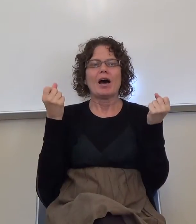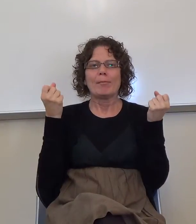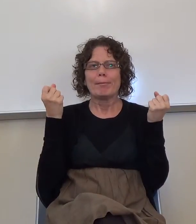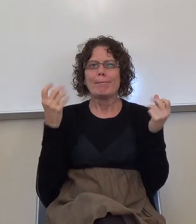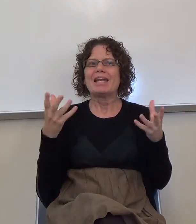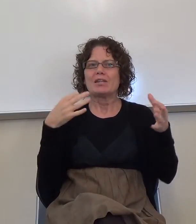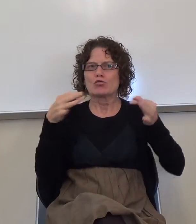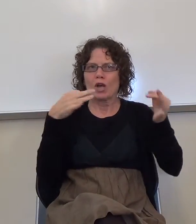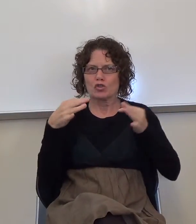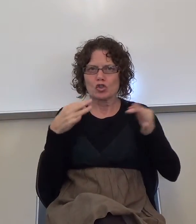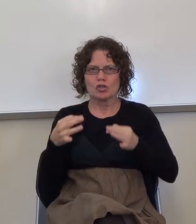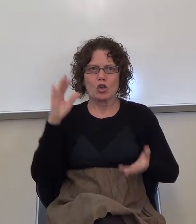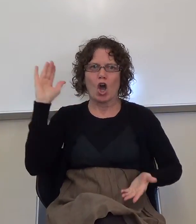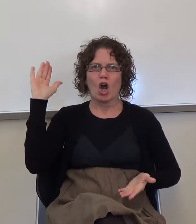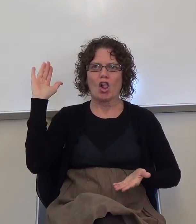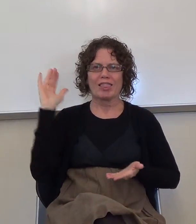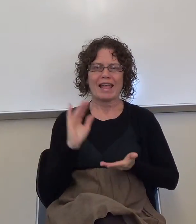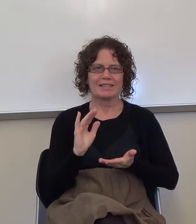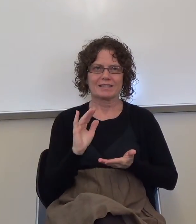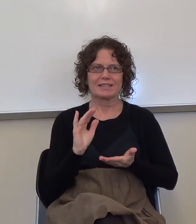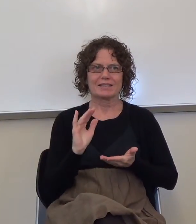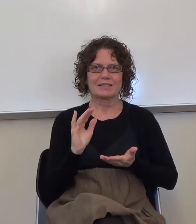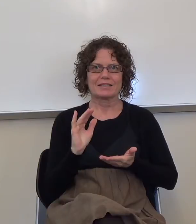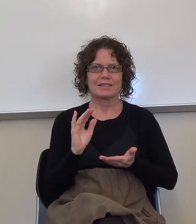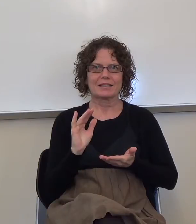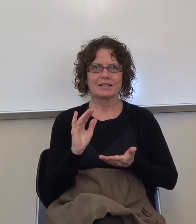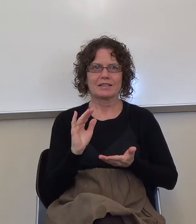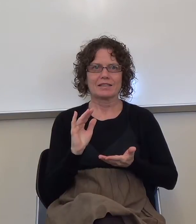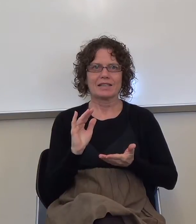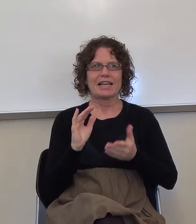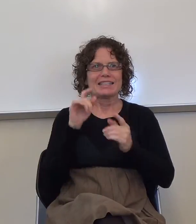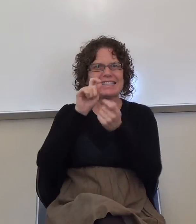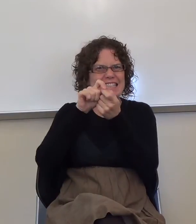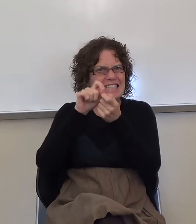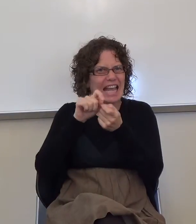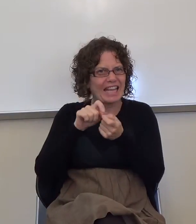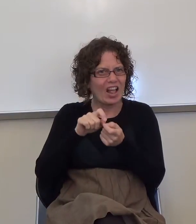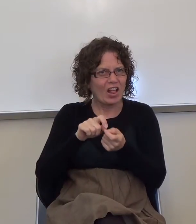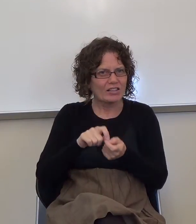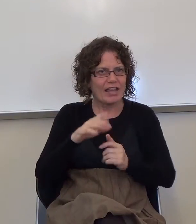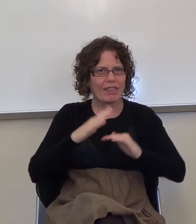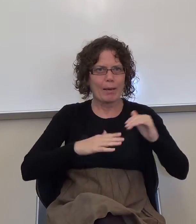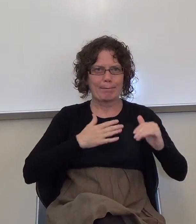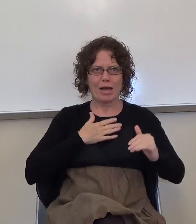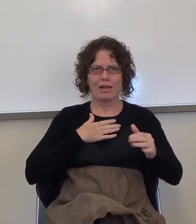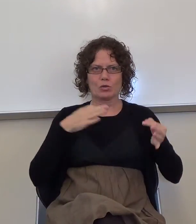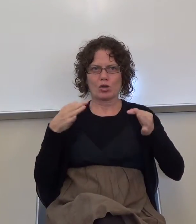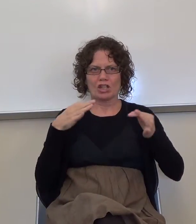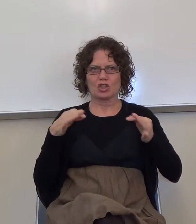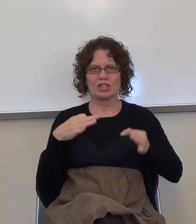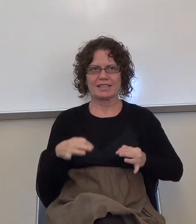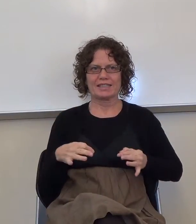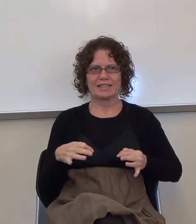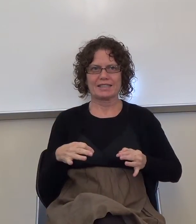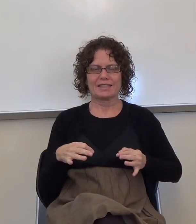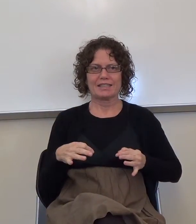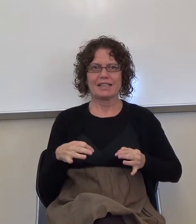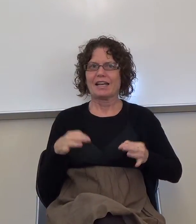detailed than mine, okay? The teachers aren't going to give you